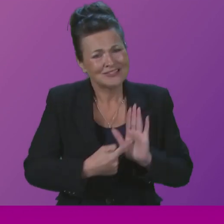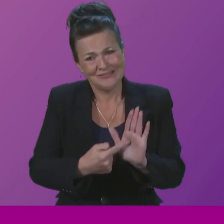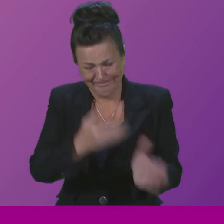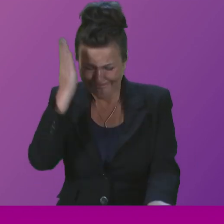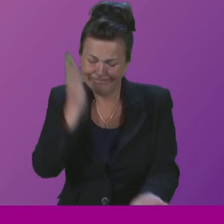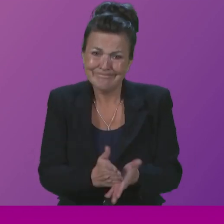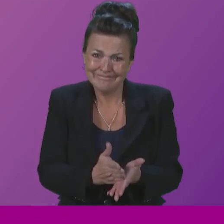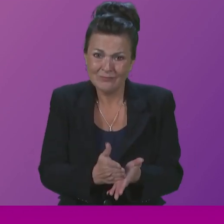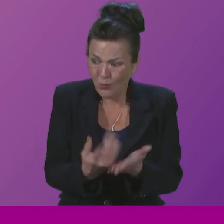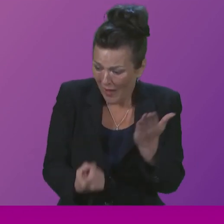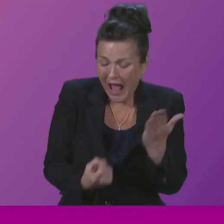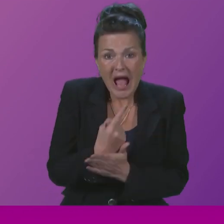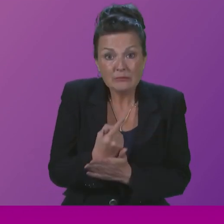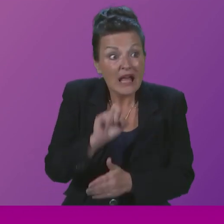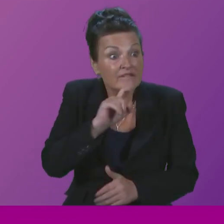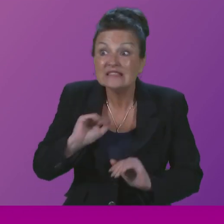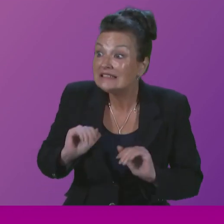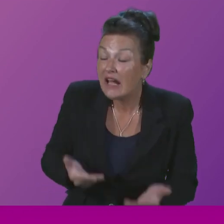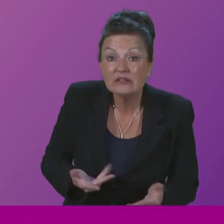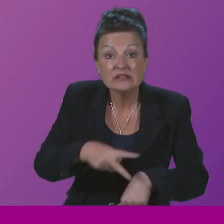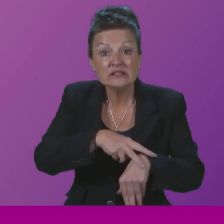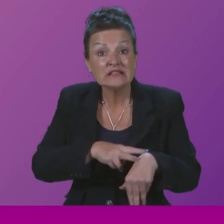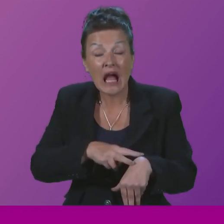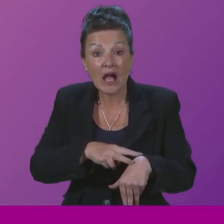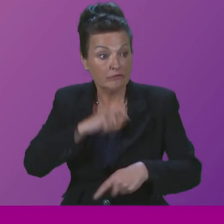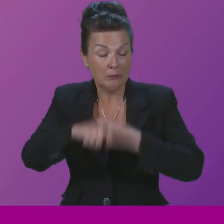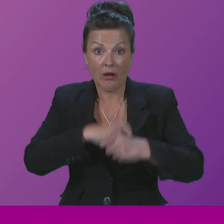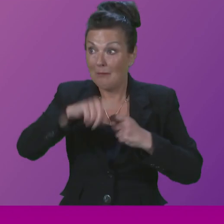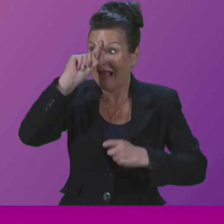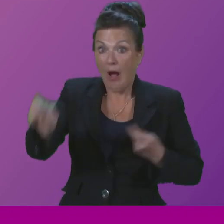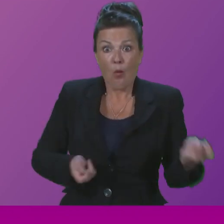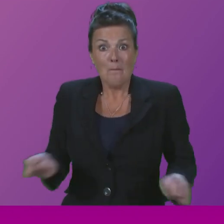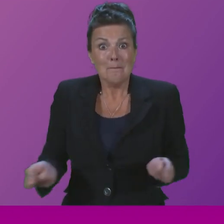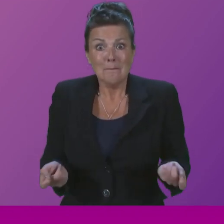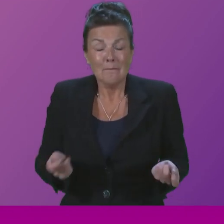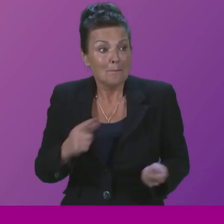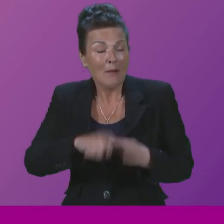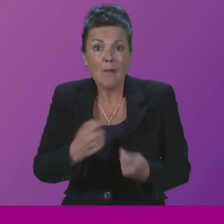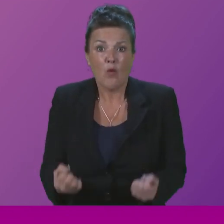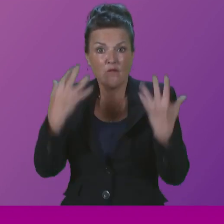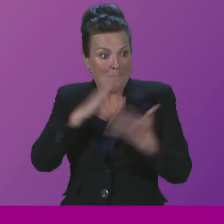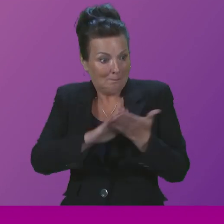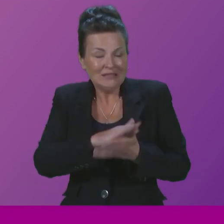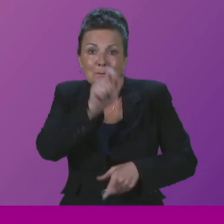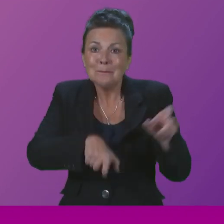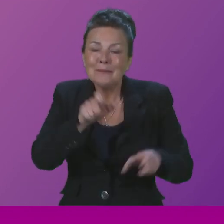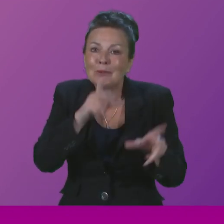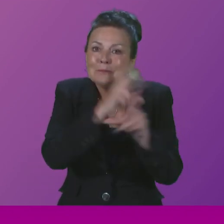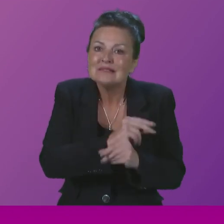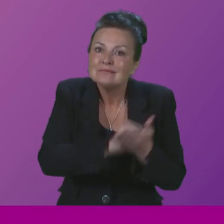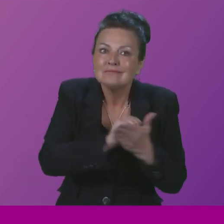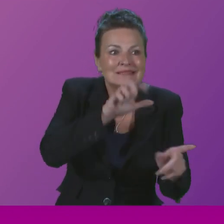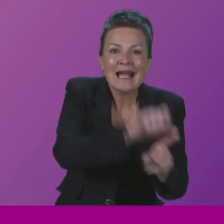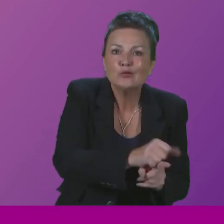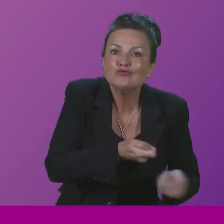what happens when services and staff are pushed to breaking point. First Minister, do you accept that your